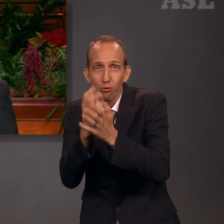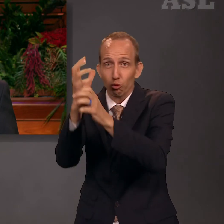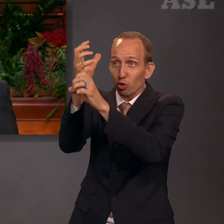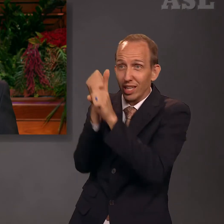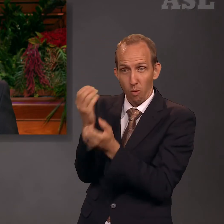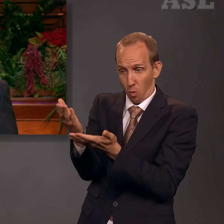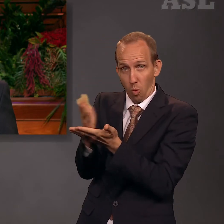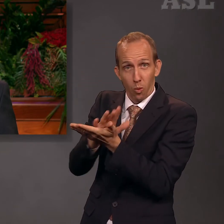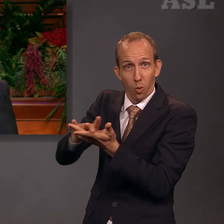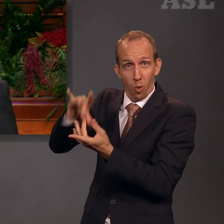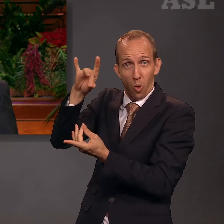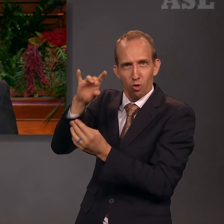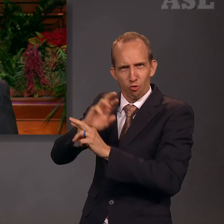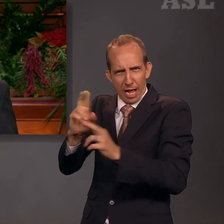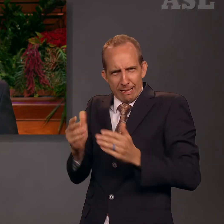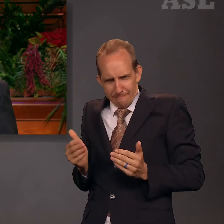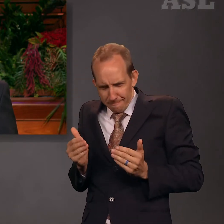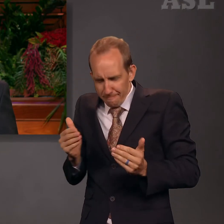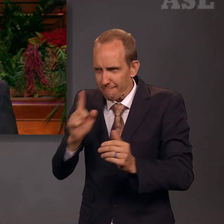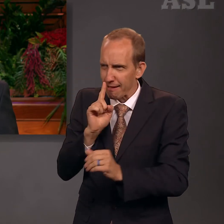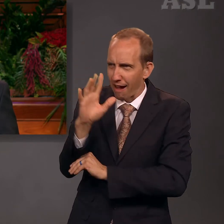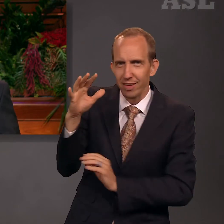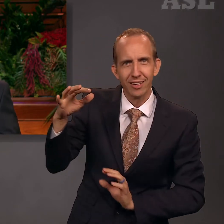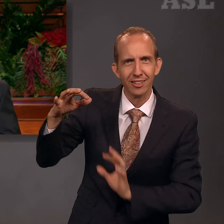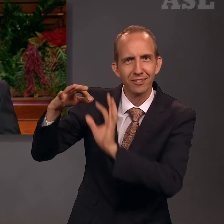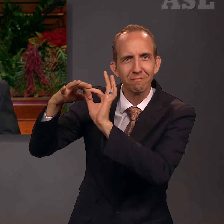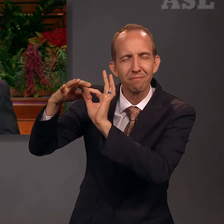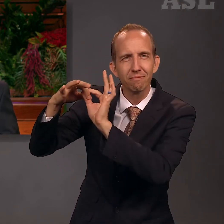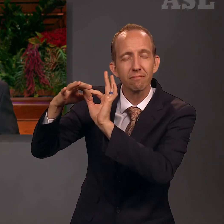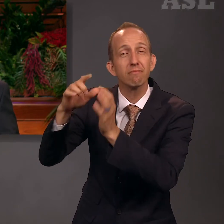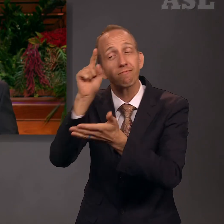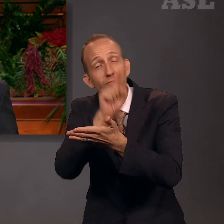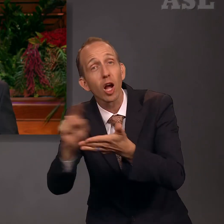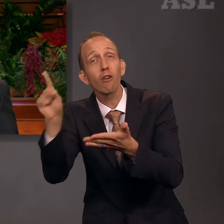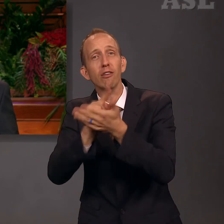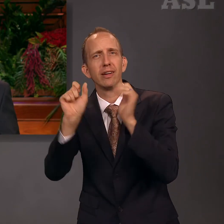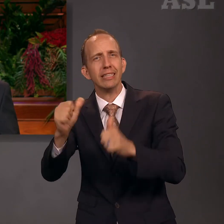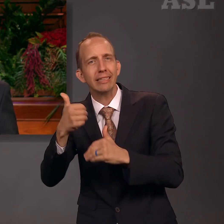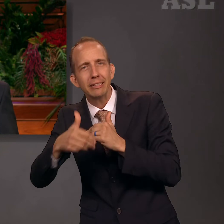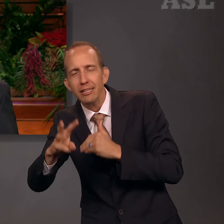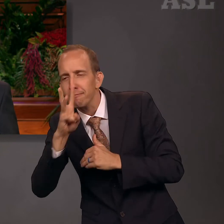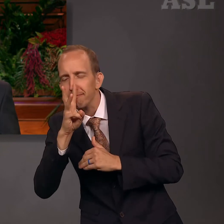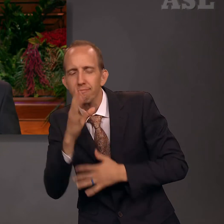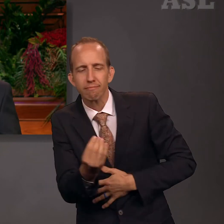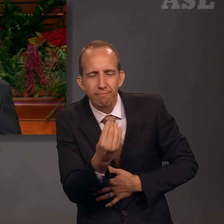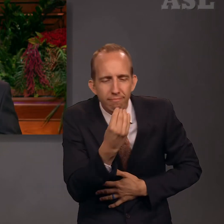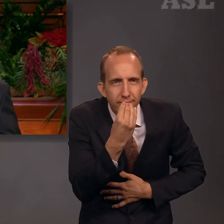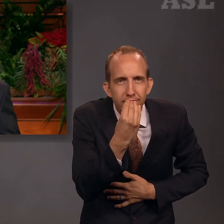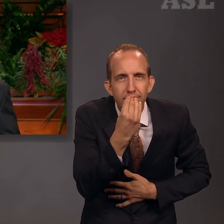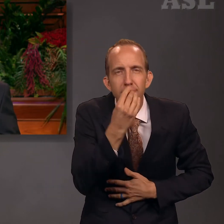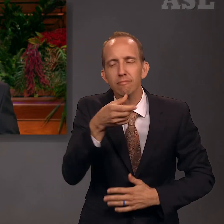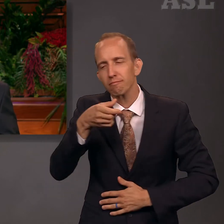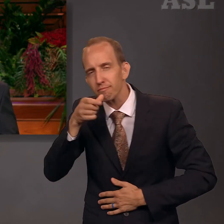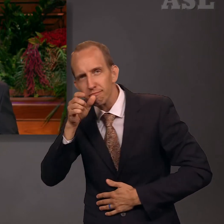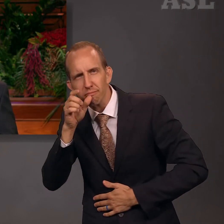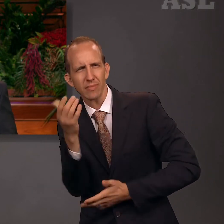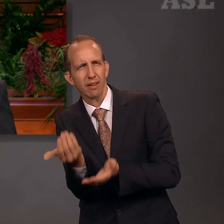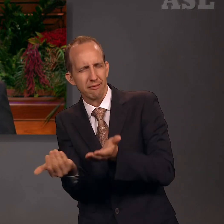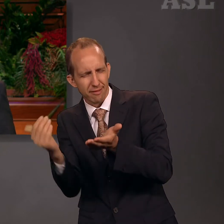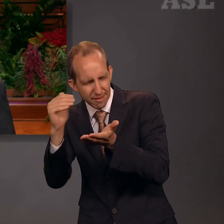receive the gift of the Holy Ghost and enter into a covenant with the Lord. We can renew this baptismal